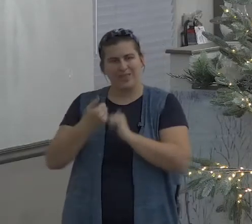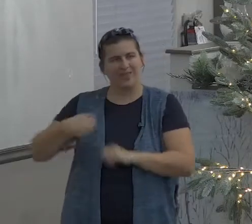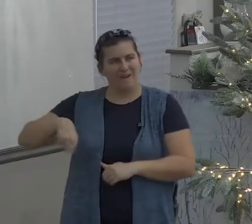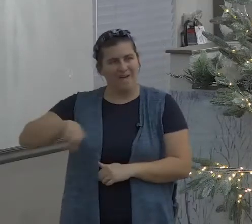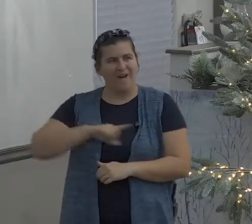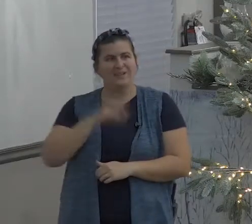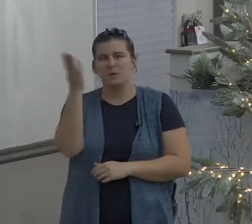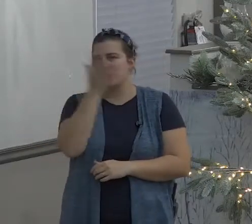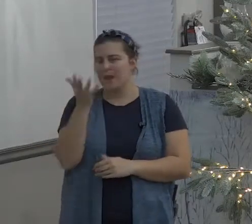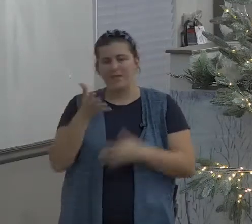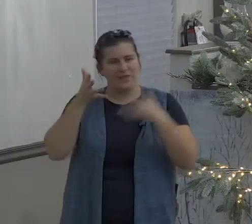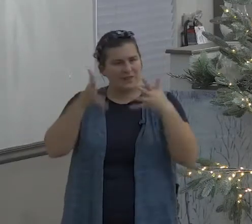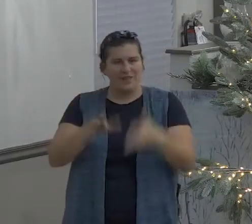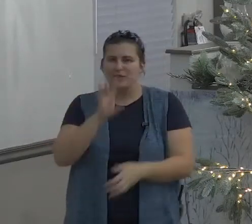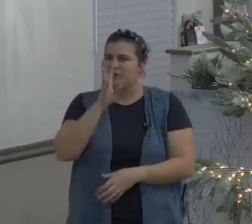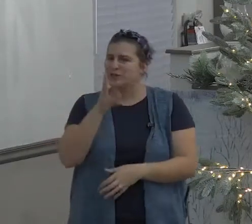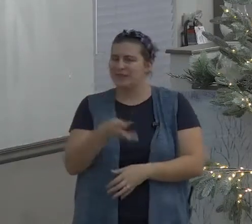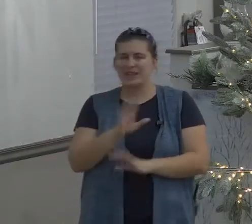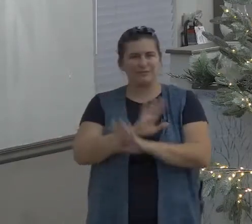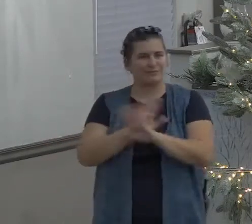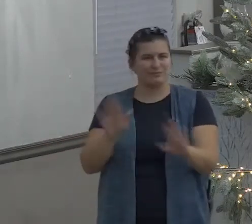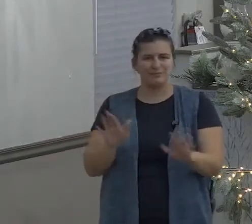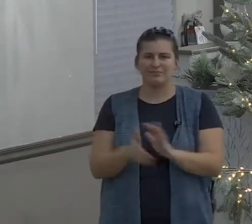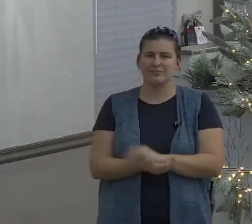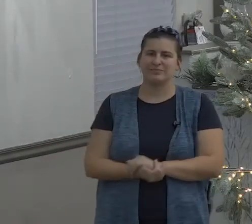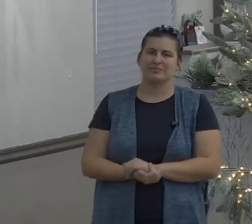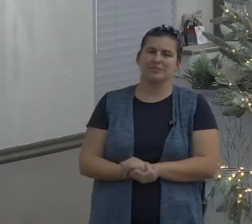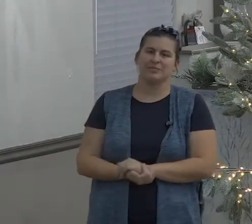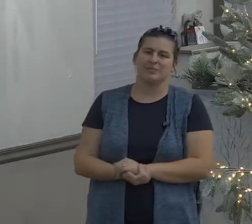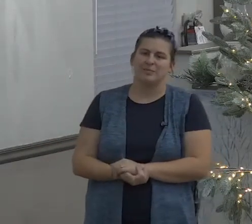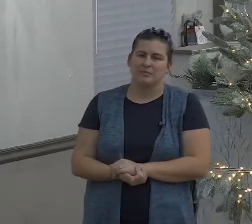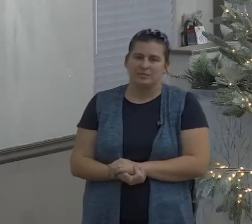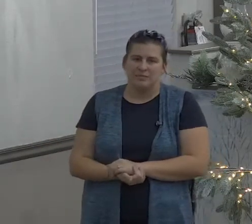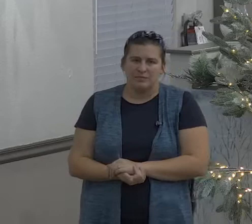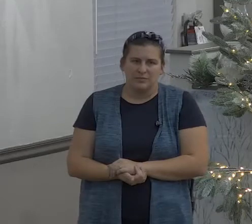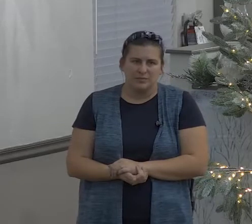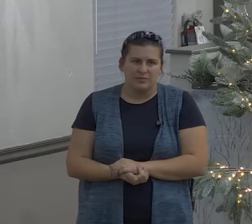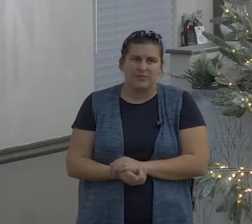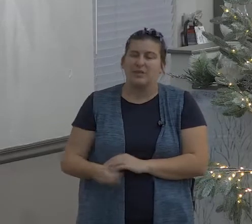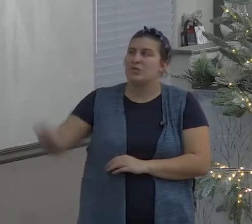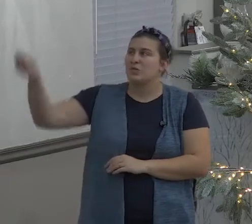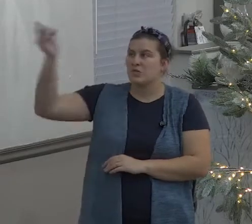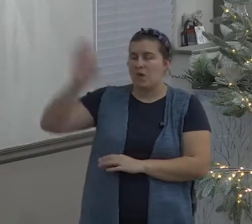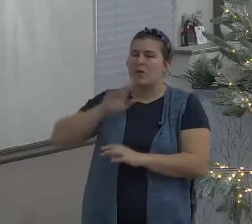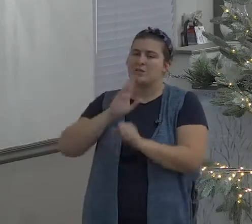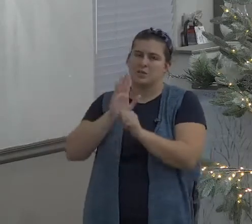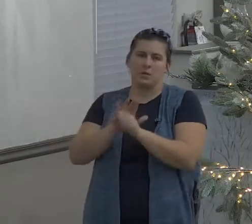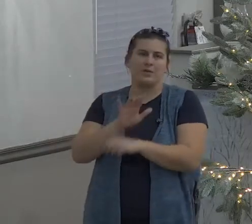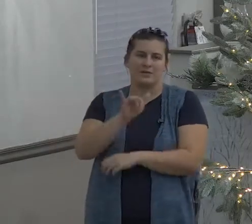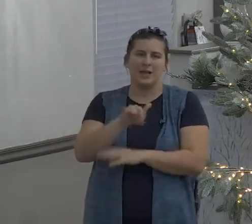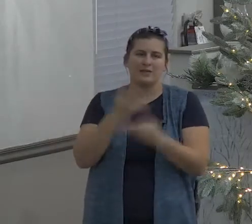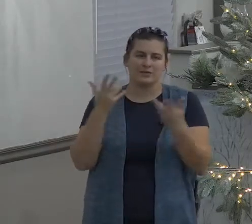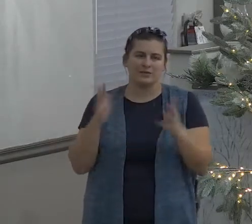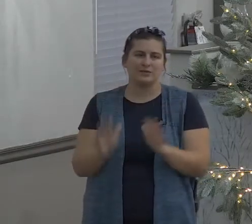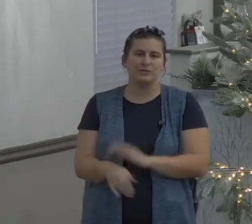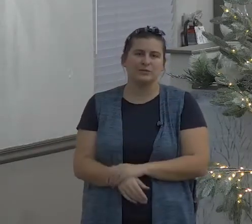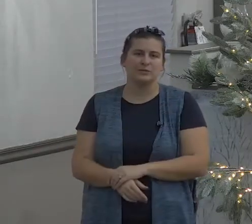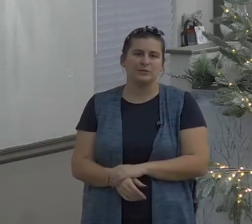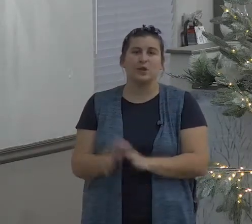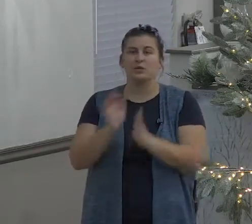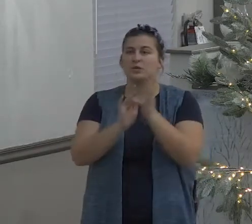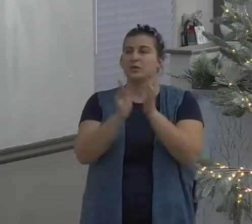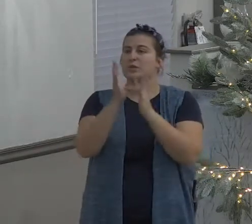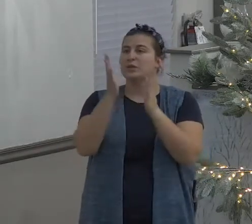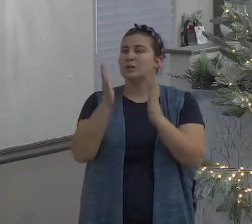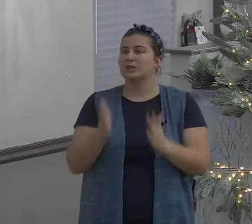God wants us to understand that that I am with thee that I will